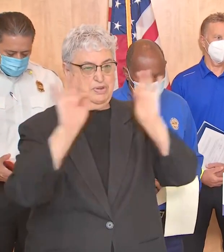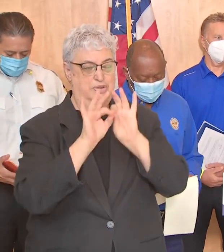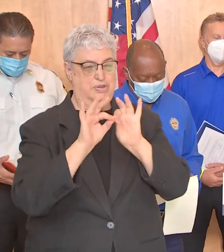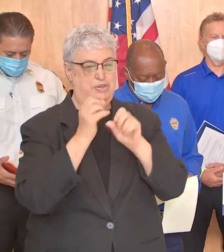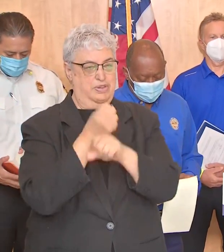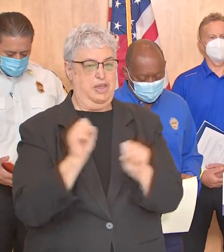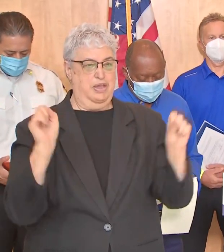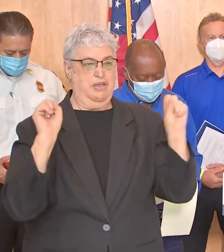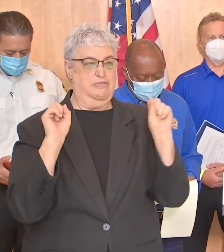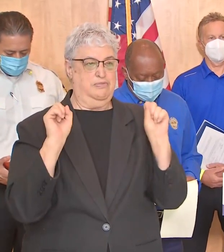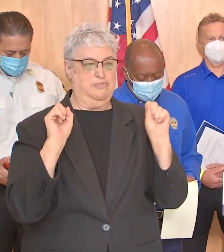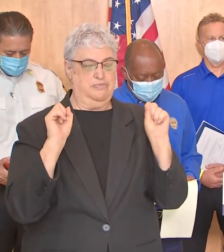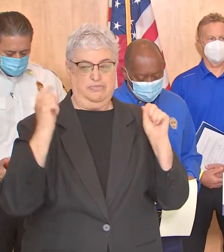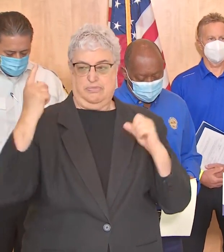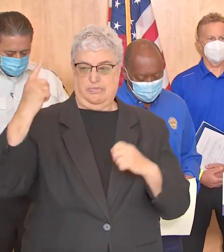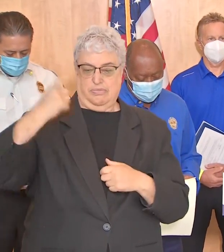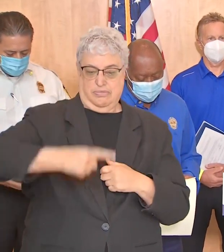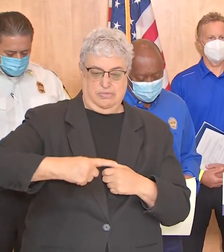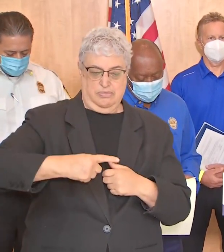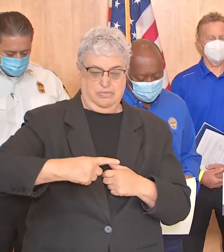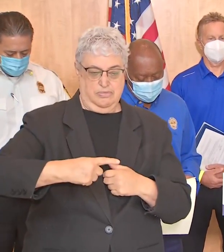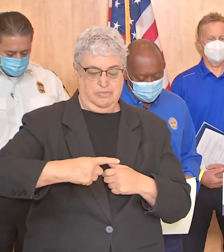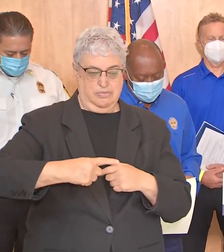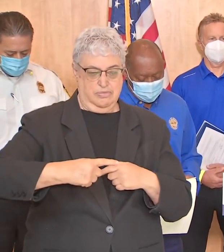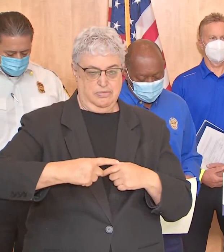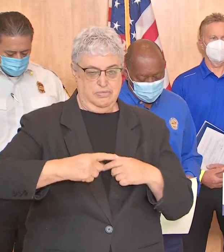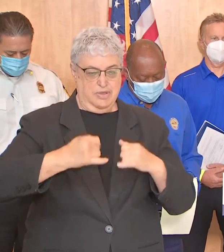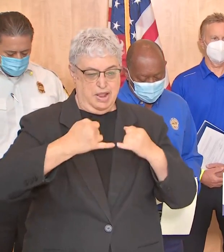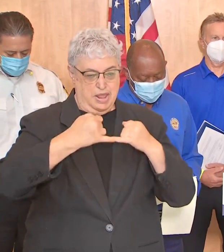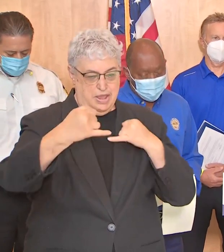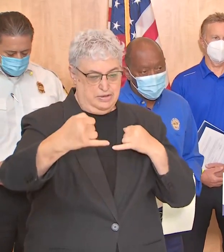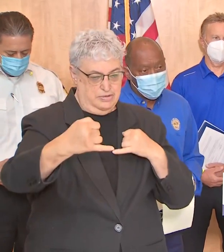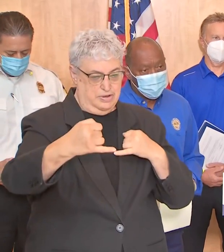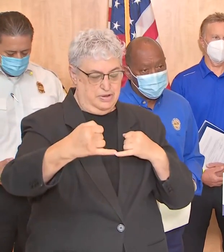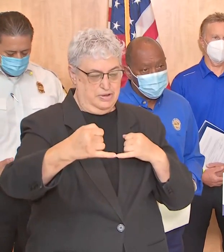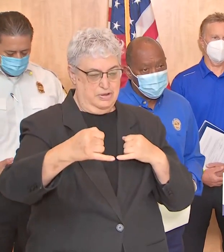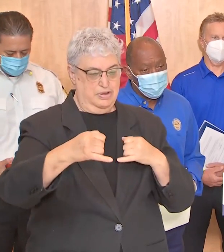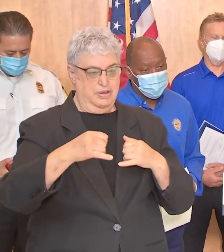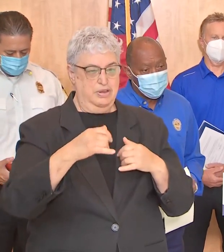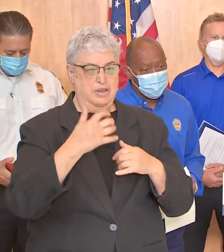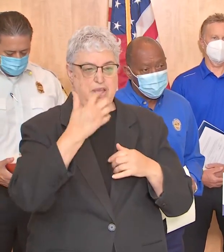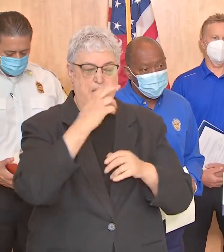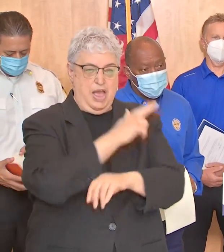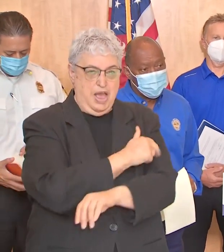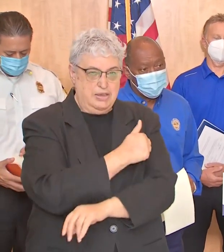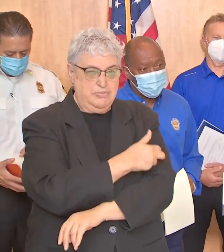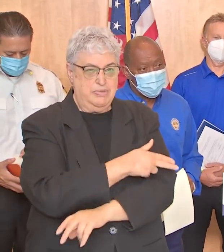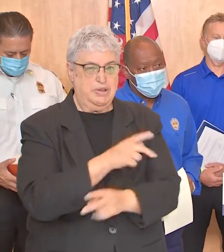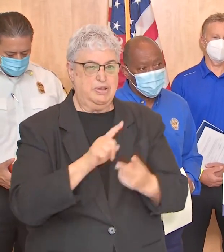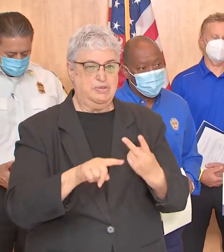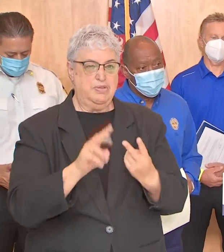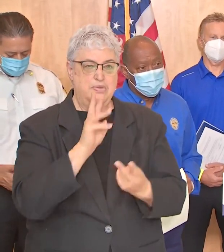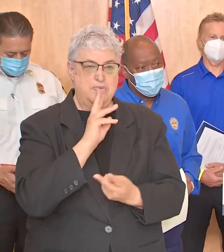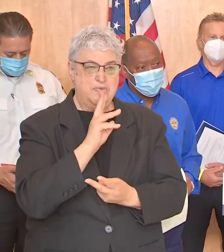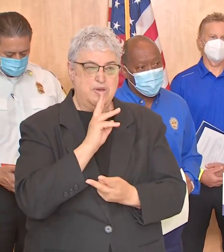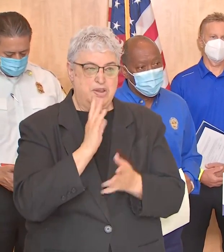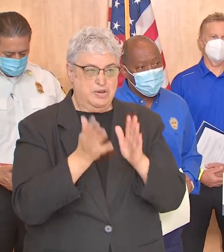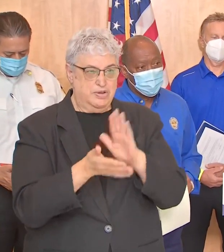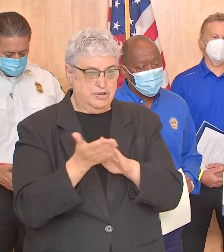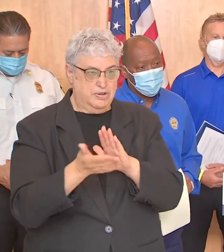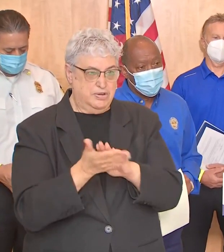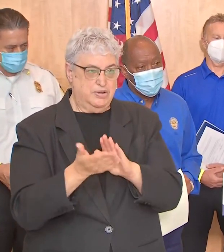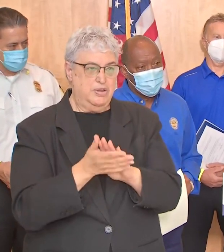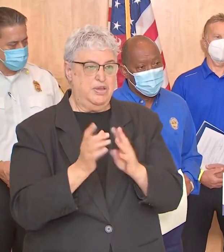address power down power lines and restore service to key facilities such as hospitals water treatment plants